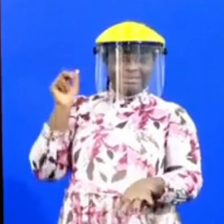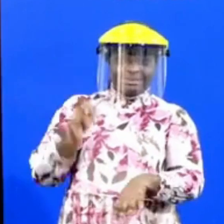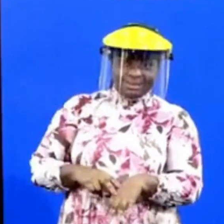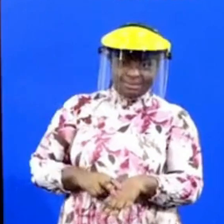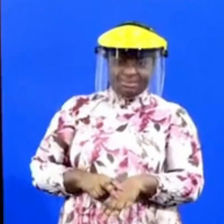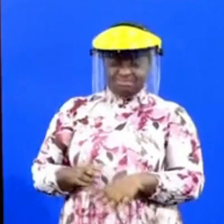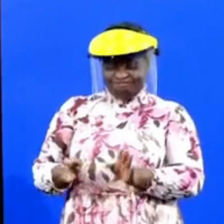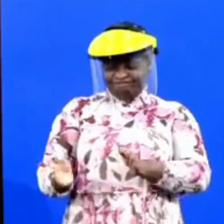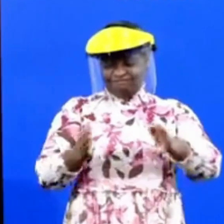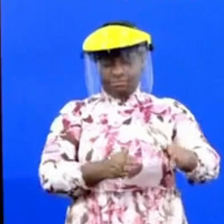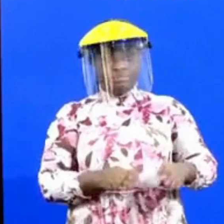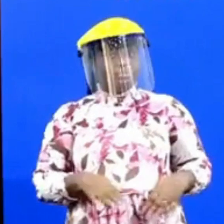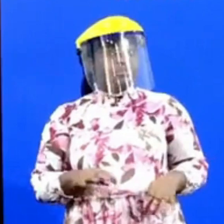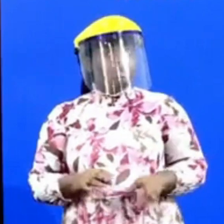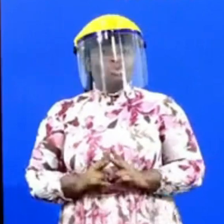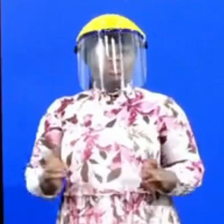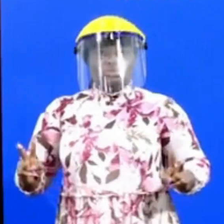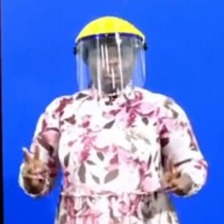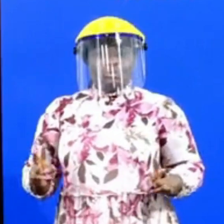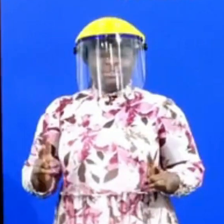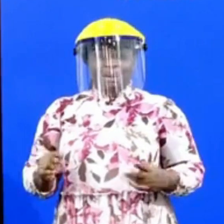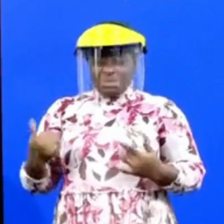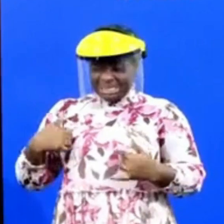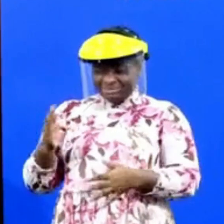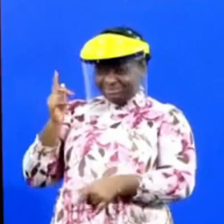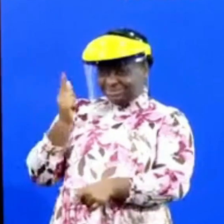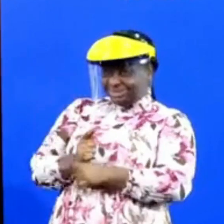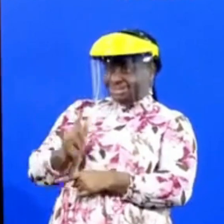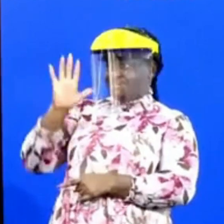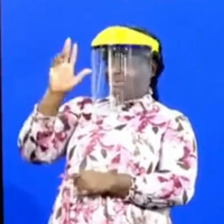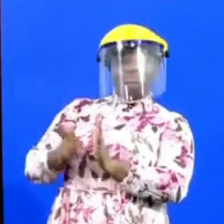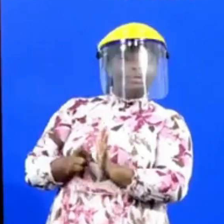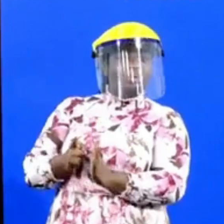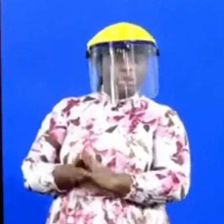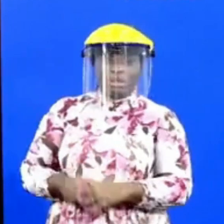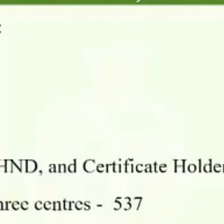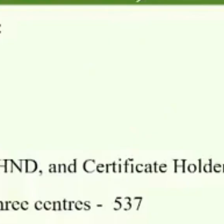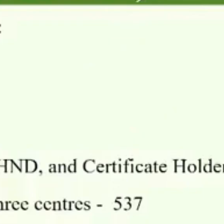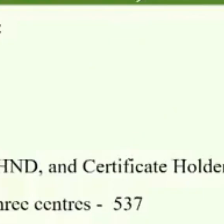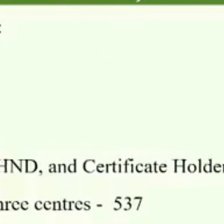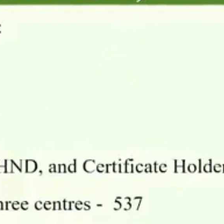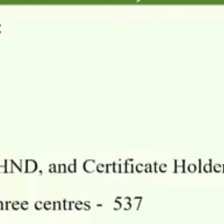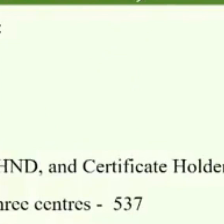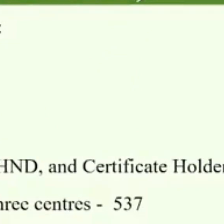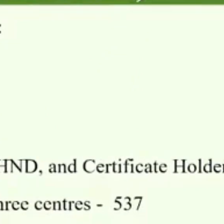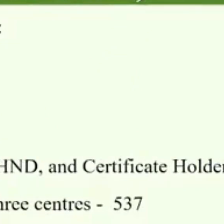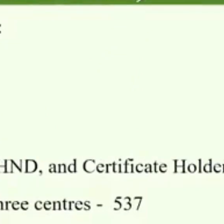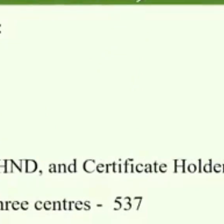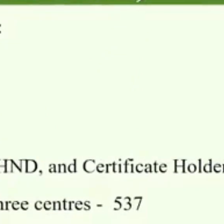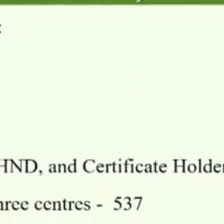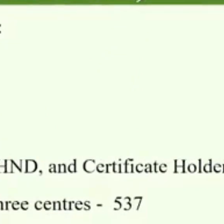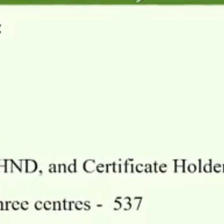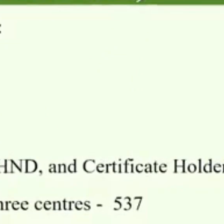away from the market so their freight is prohibited. We are just five and a half hours and we are not taking advantage. In fact, as I said, our